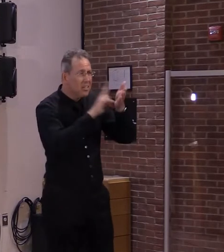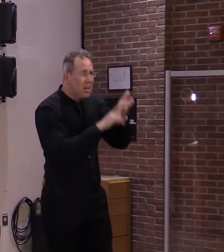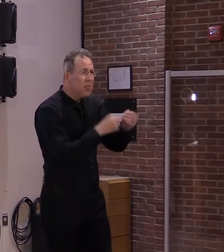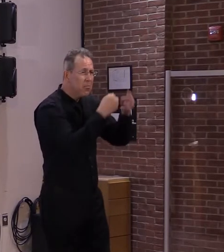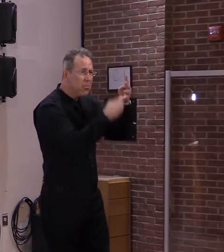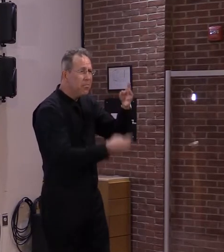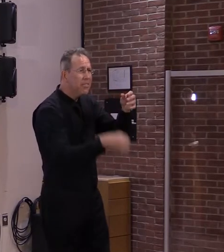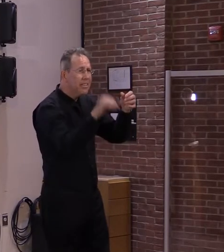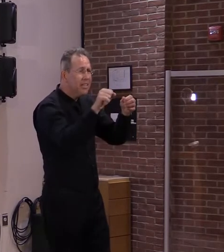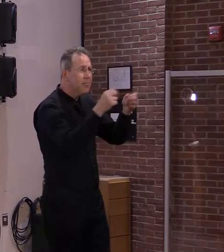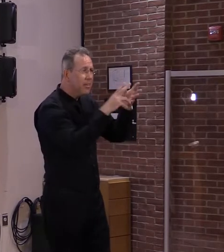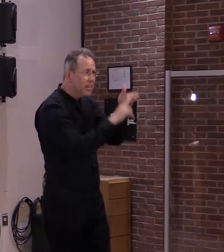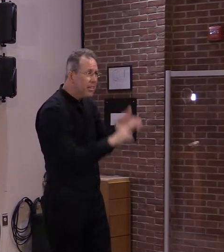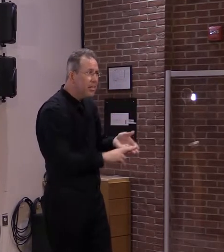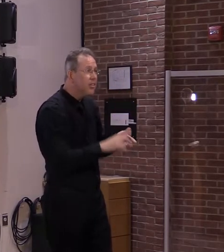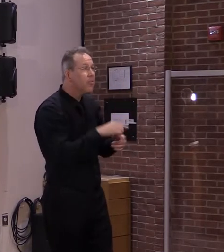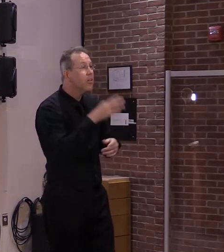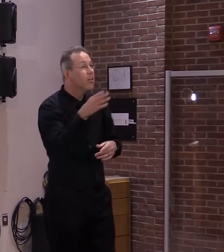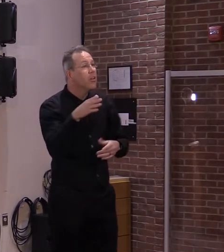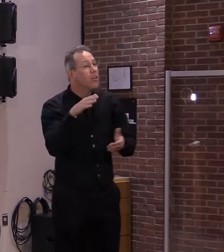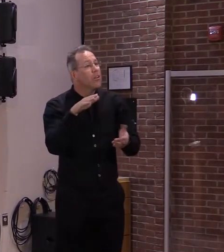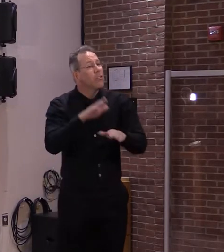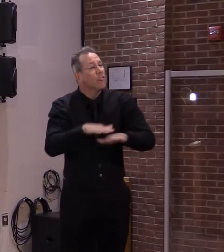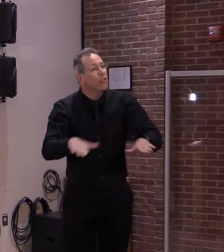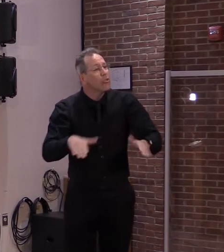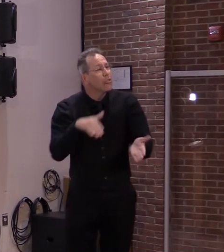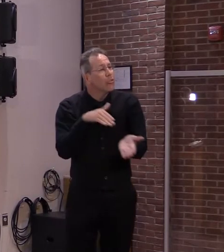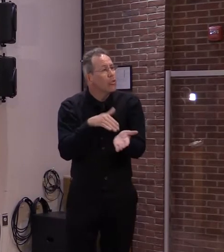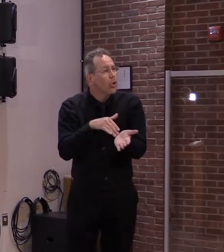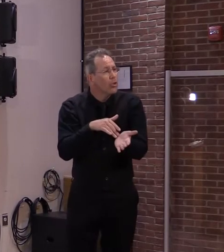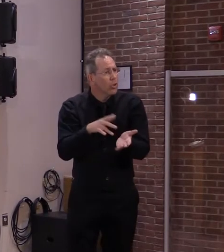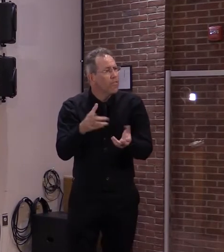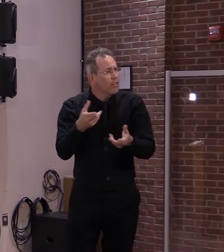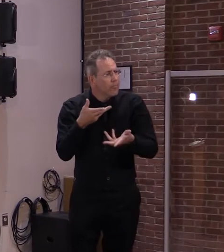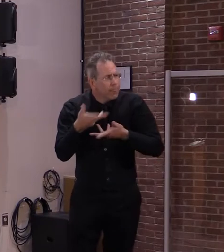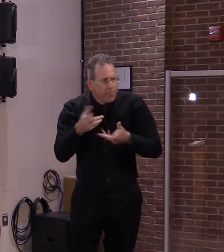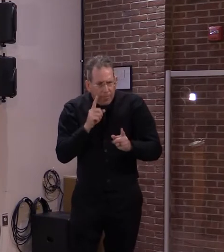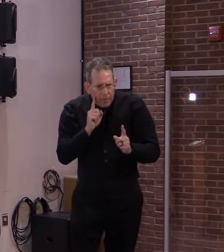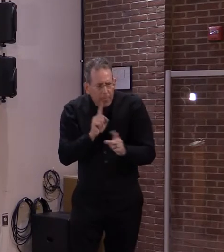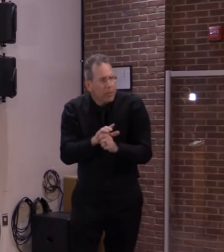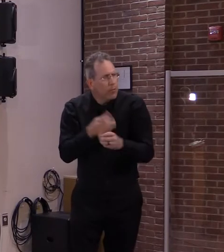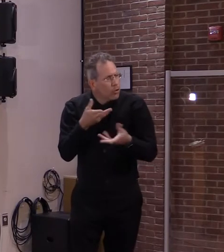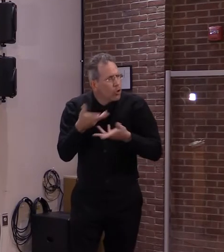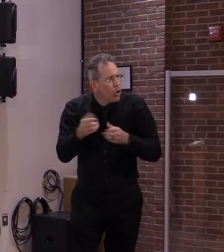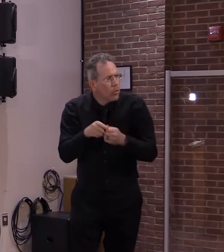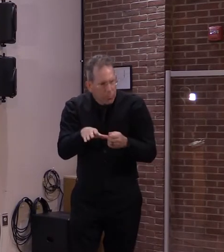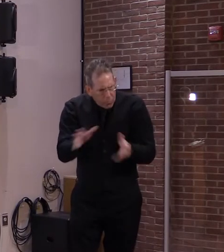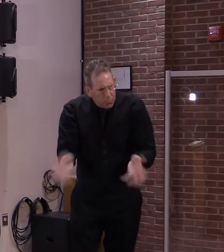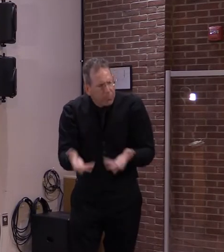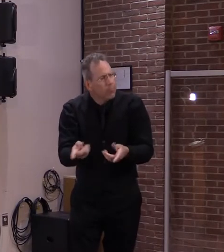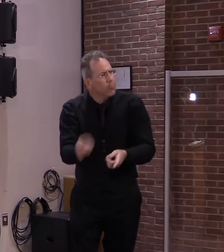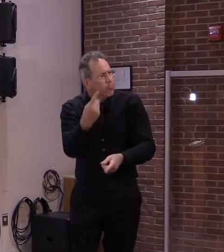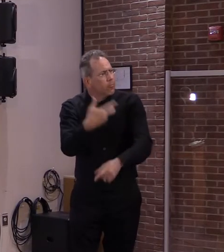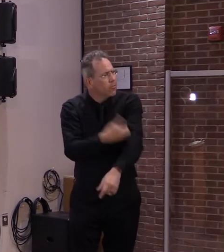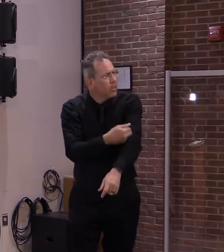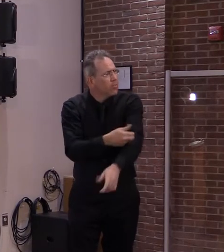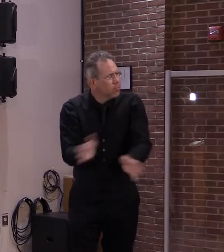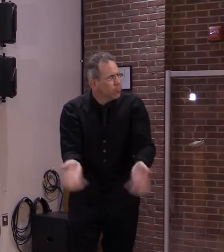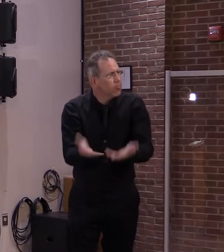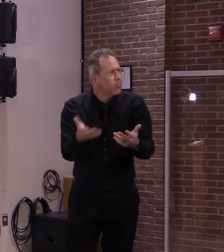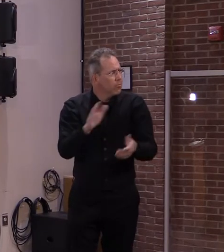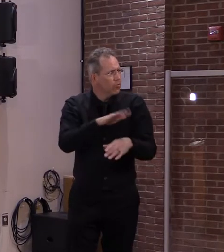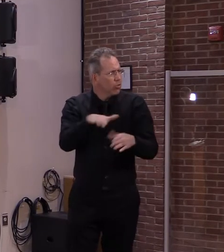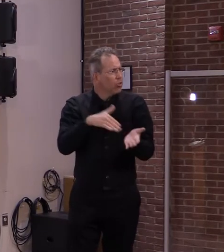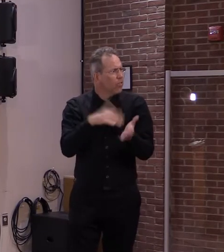pediatric community who are very committed to their patients and informing them about